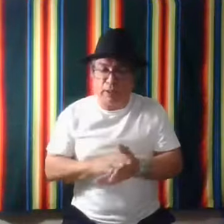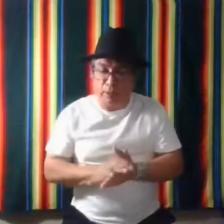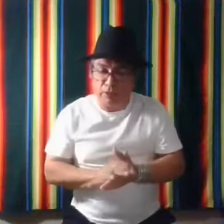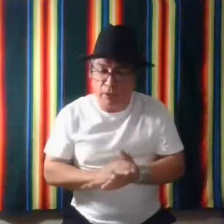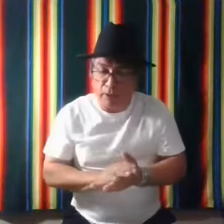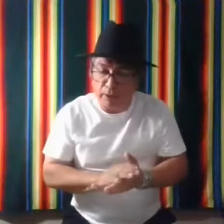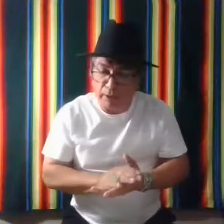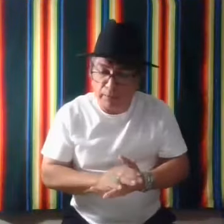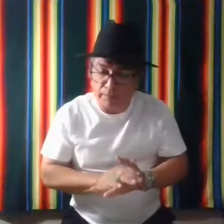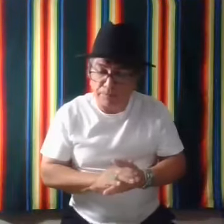language. Um,